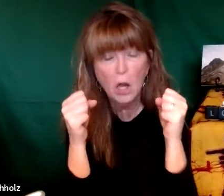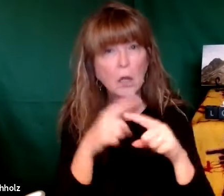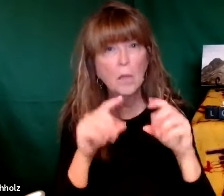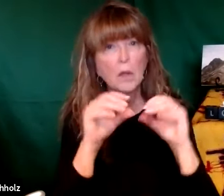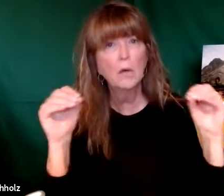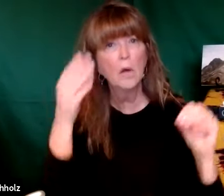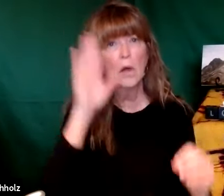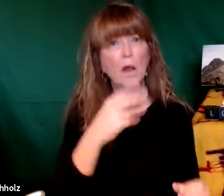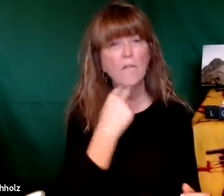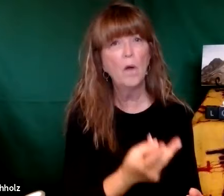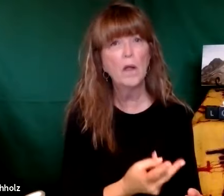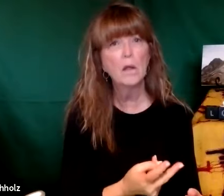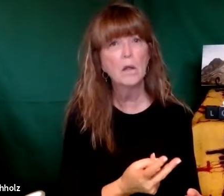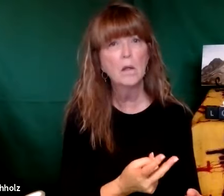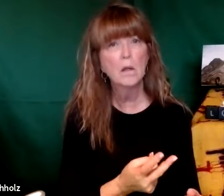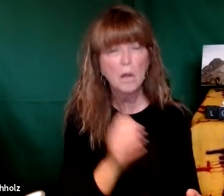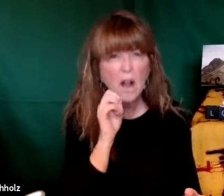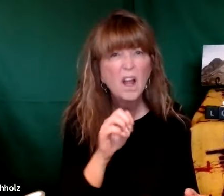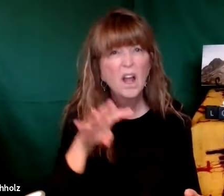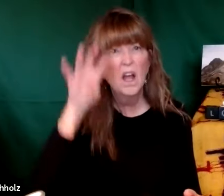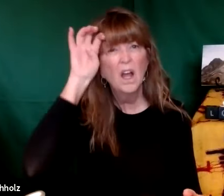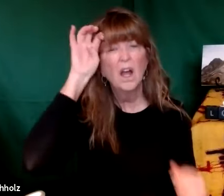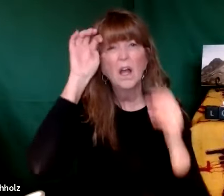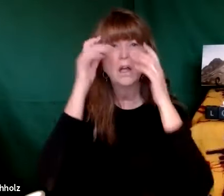that's a strong wind but there was no voice of the Lord